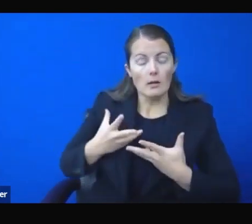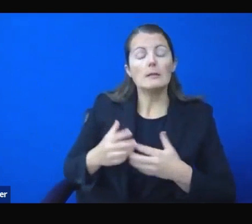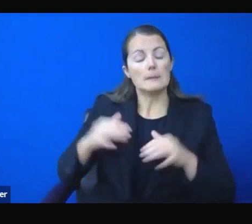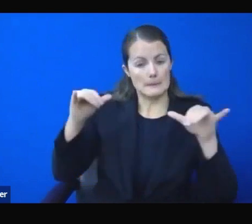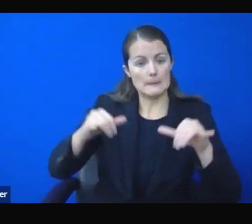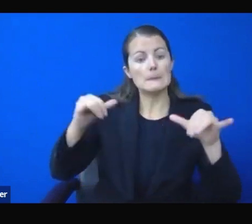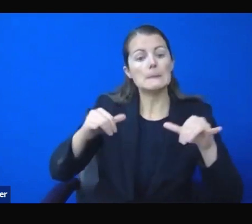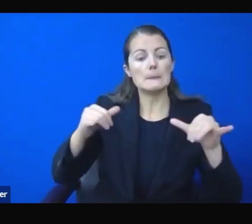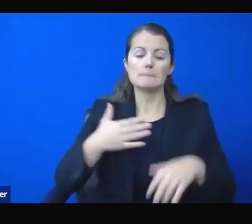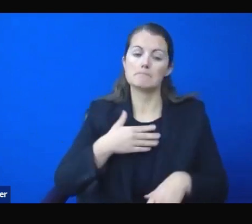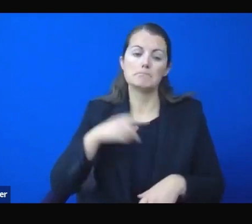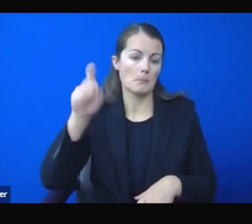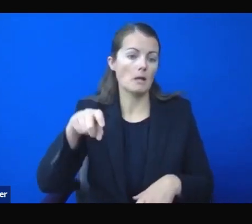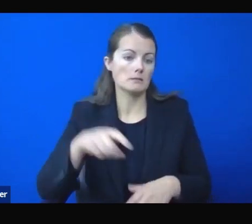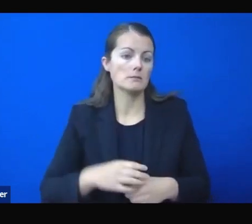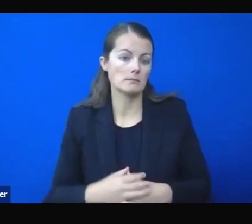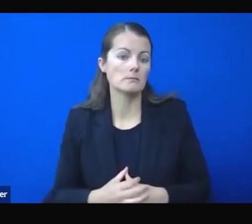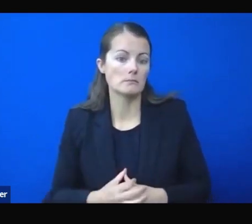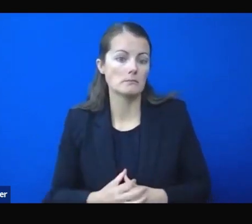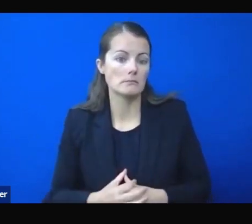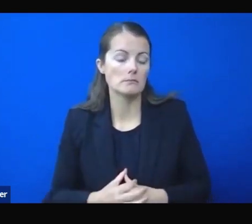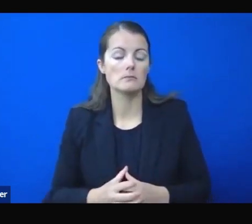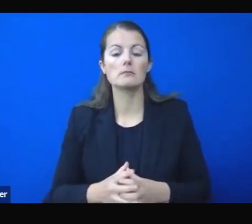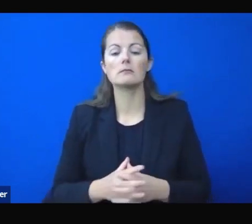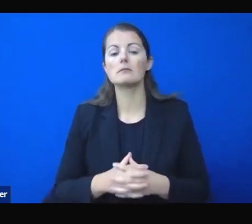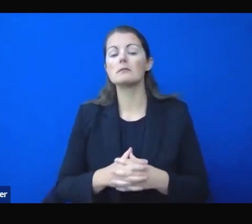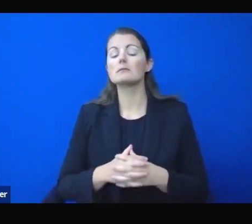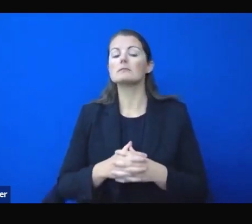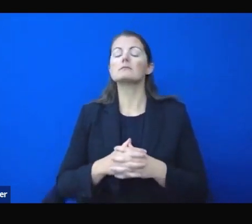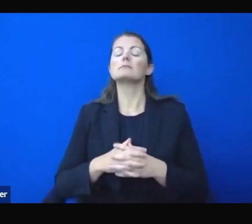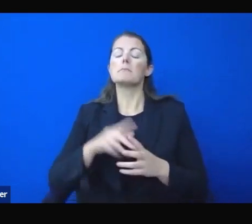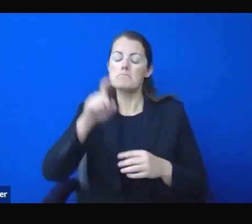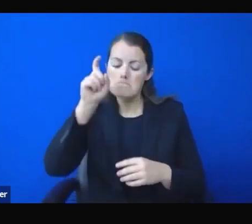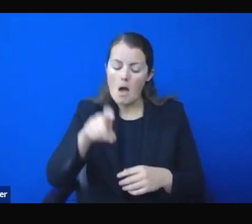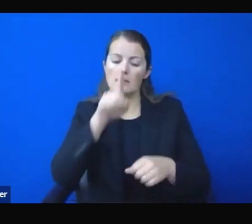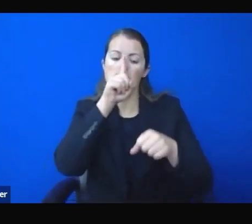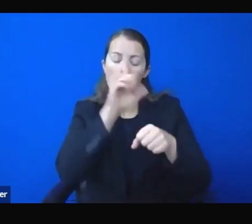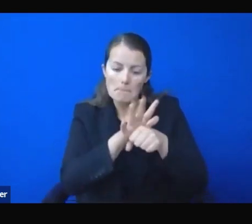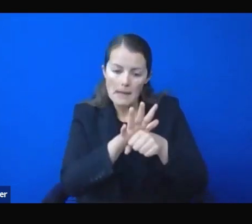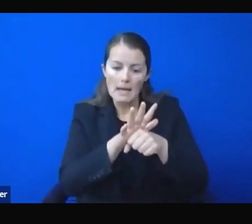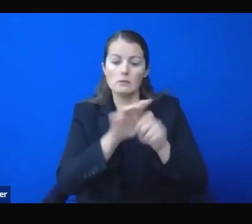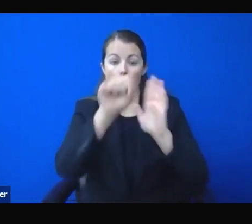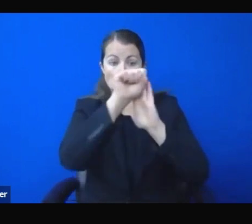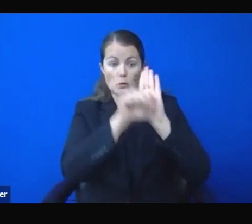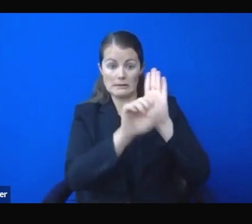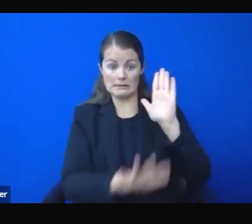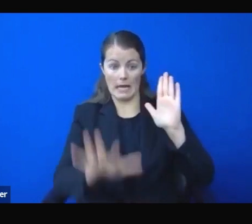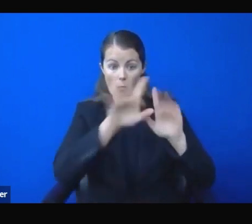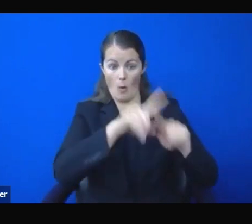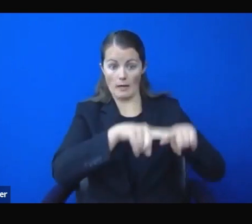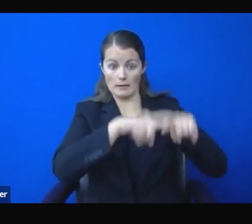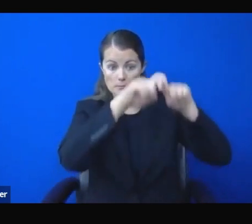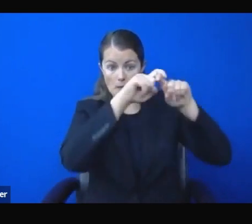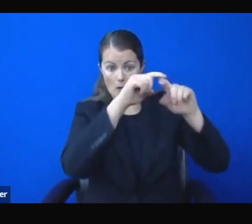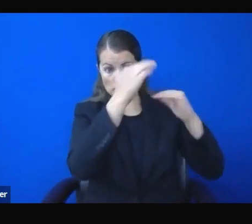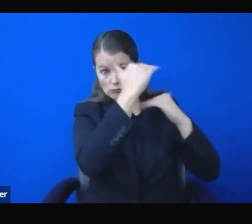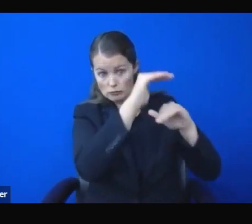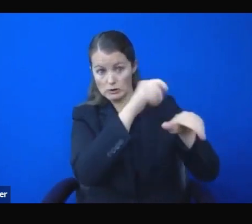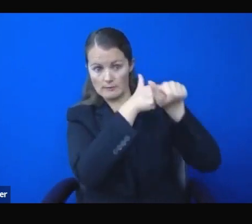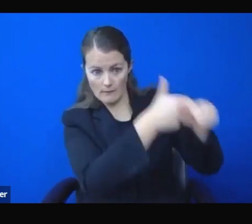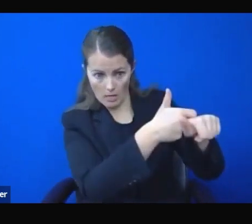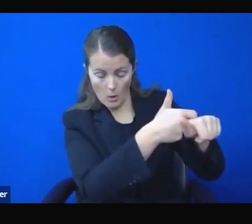to it. And before I outline the reasons behind this choice, I'd like to announce one more public health mitigation measure,